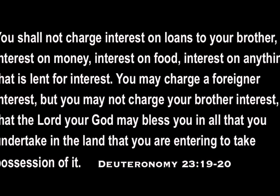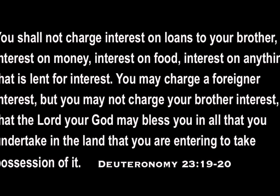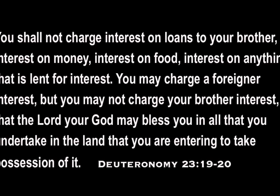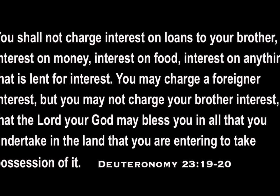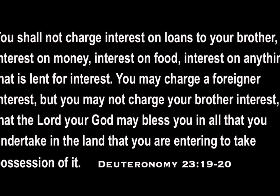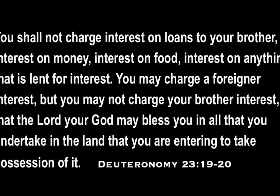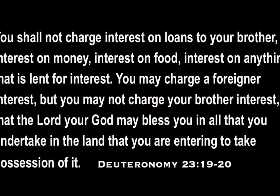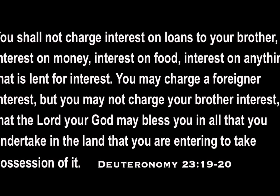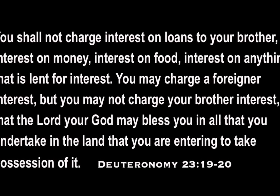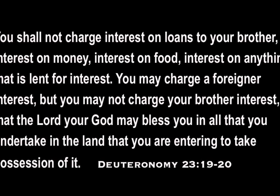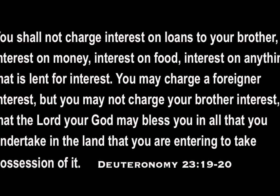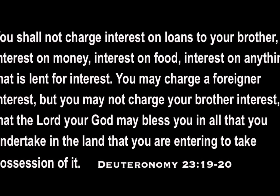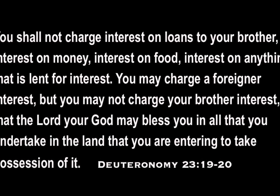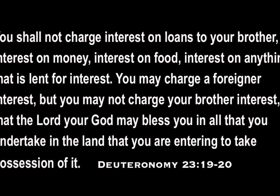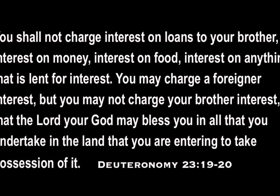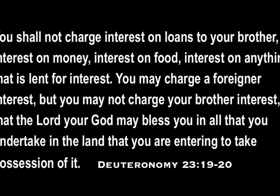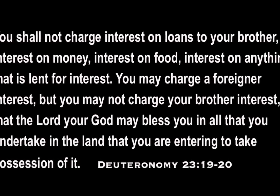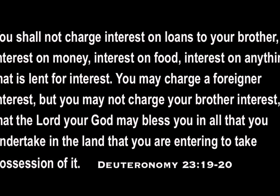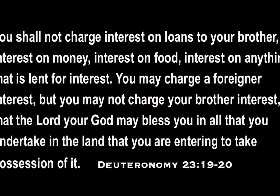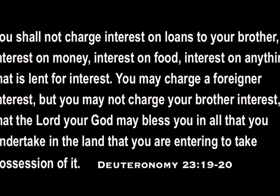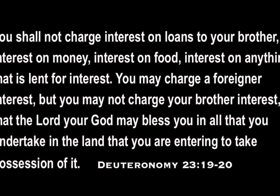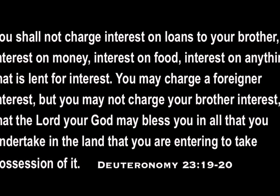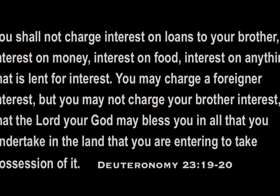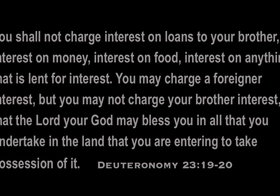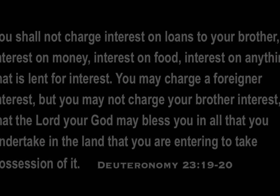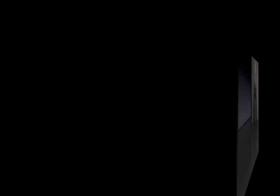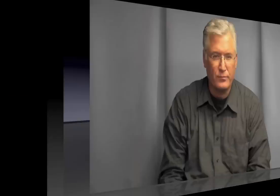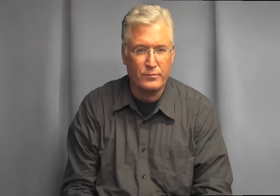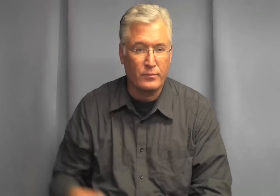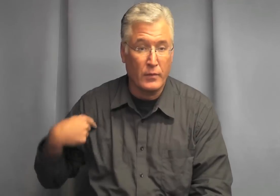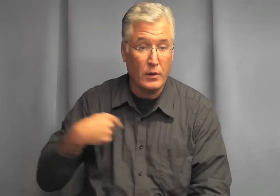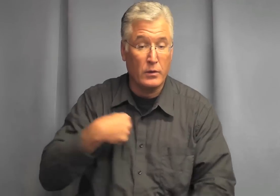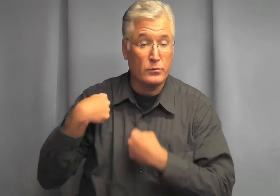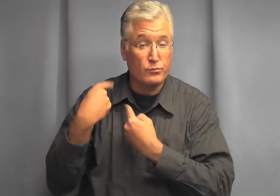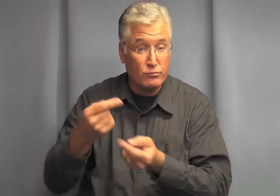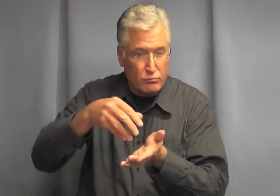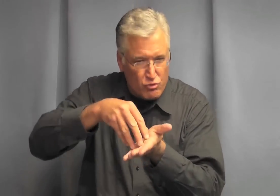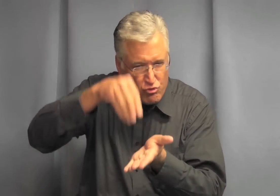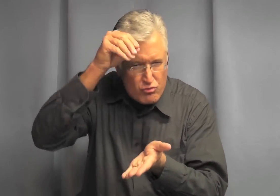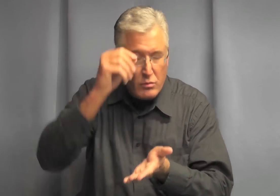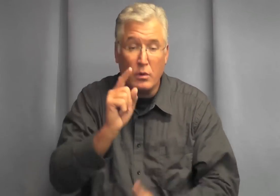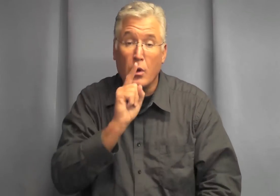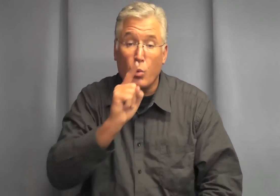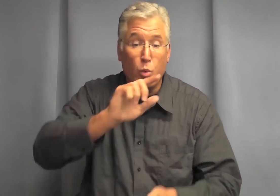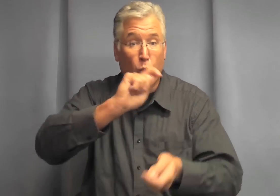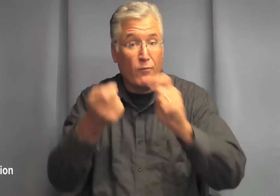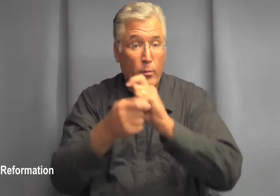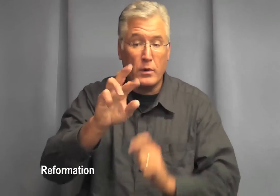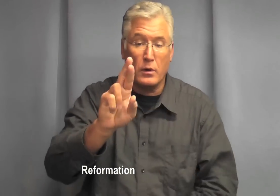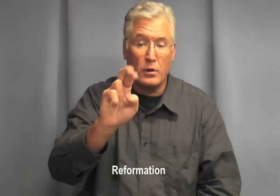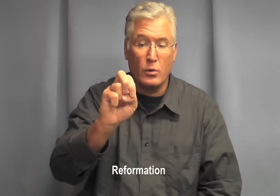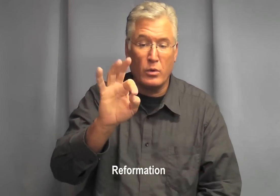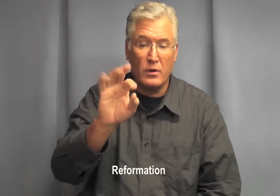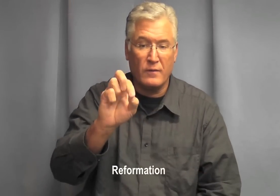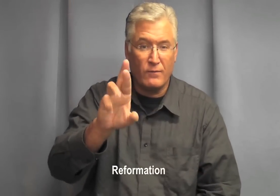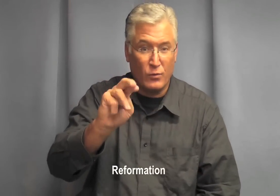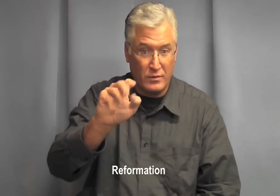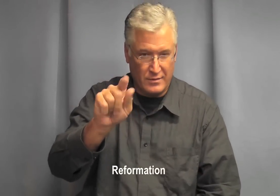that you undertake in the land that you are entering to take possession of you know we've learned that through